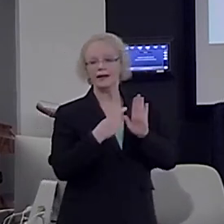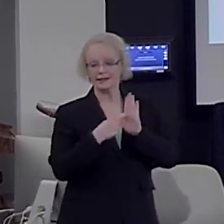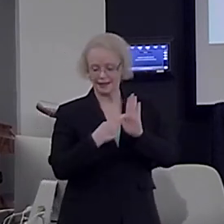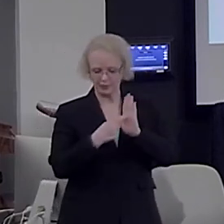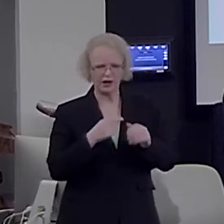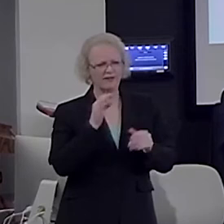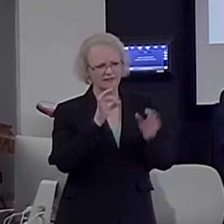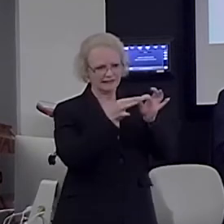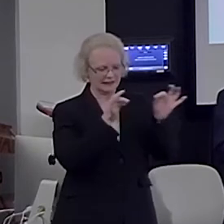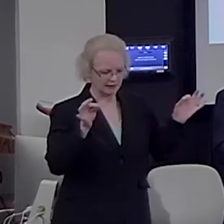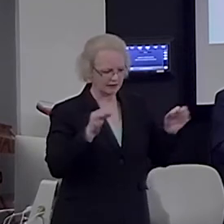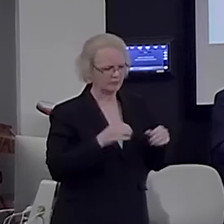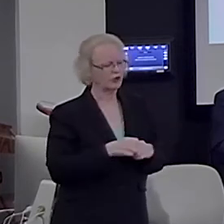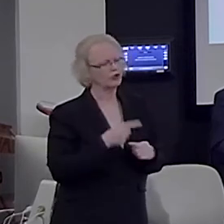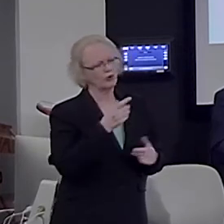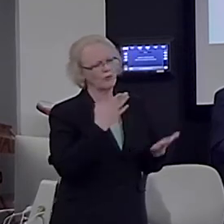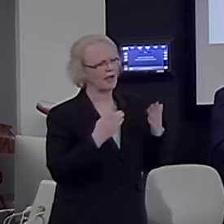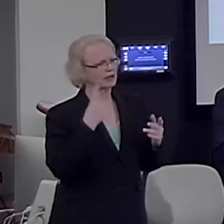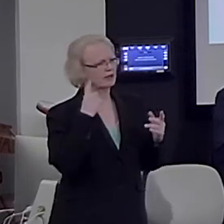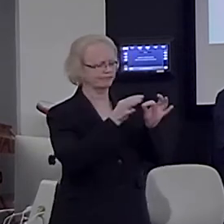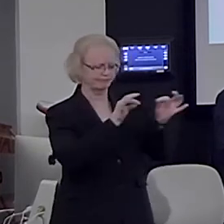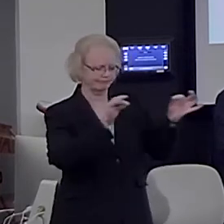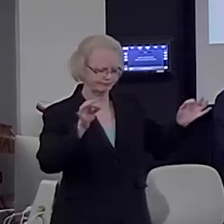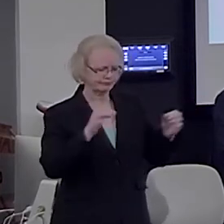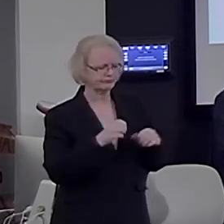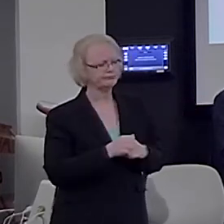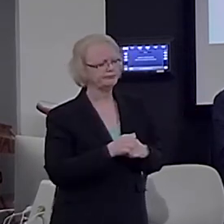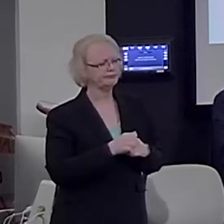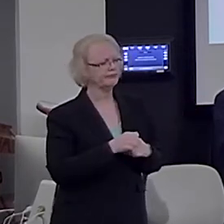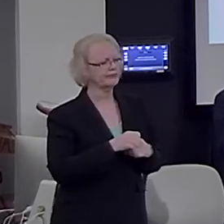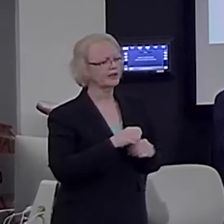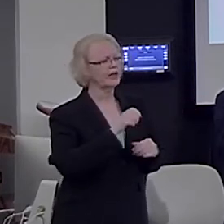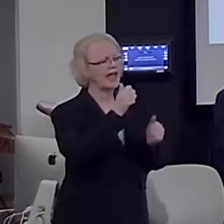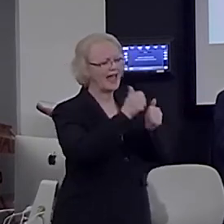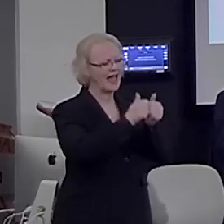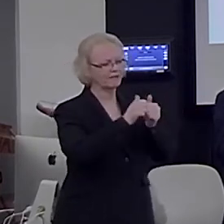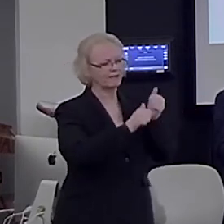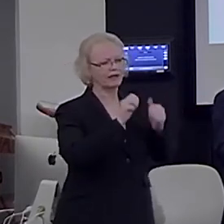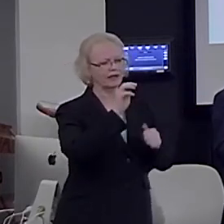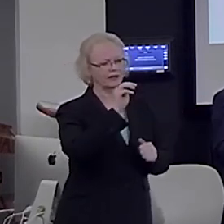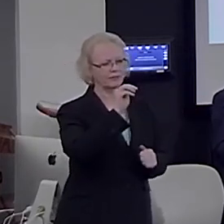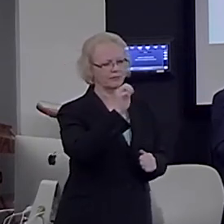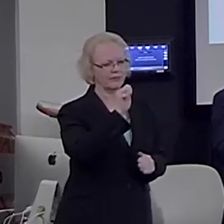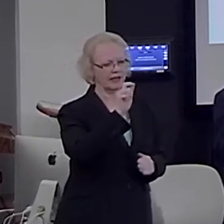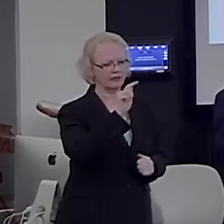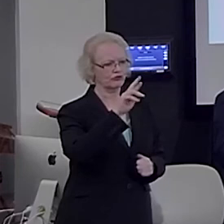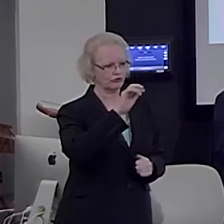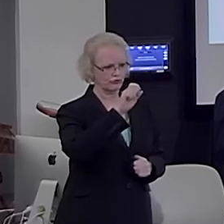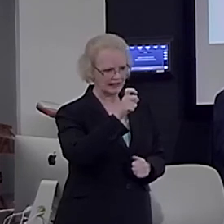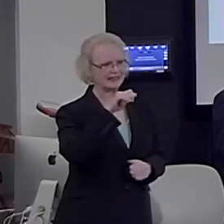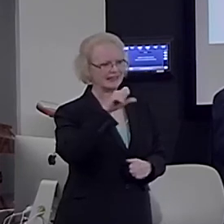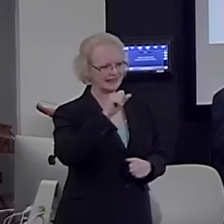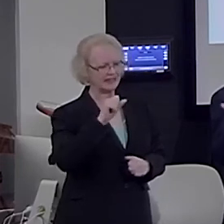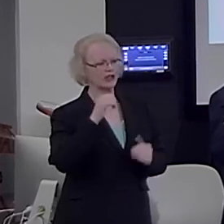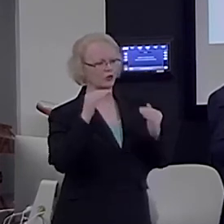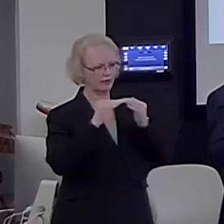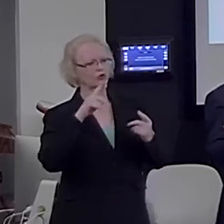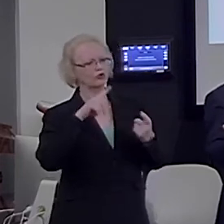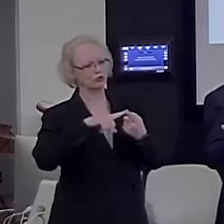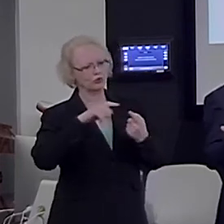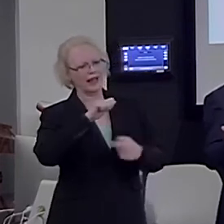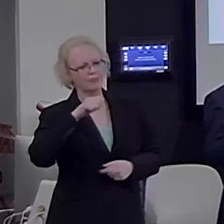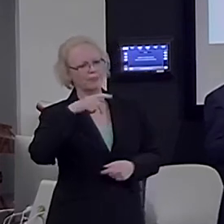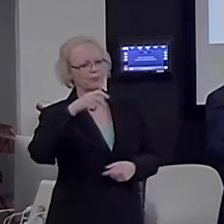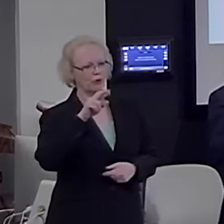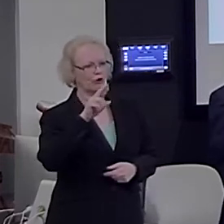of a sentence, you might hear something like, every matrix is equivalent to a permutation matrix.